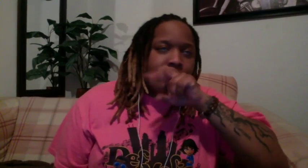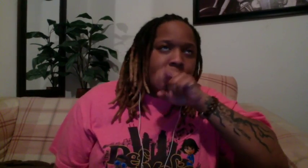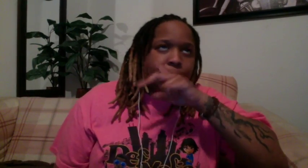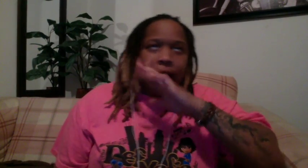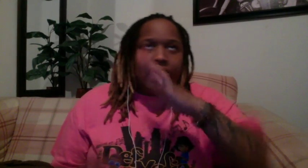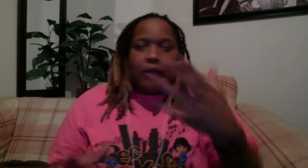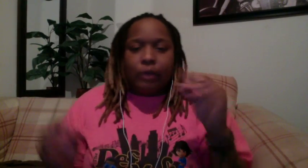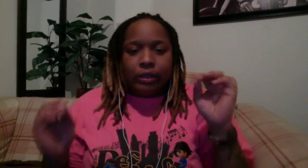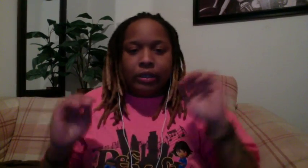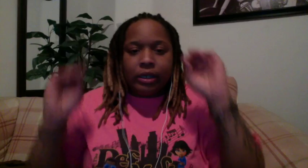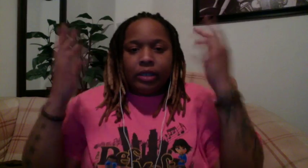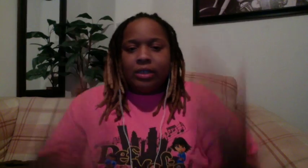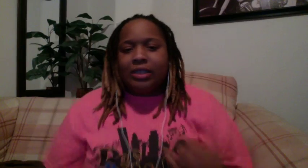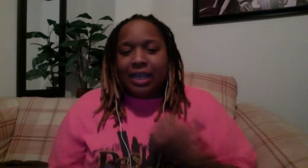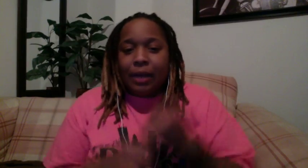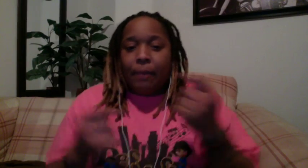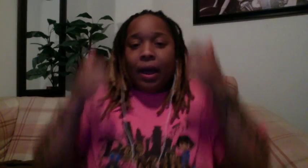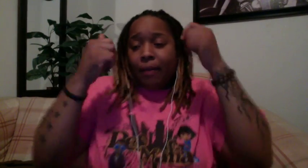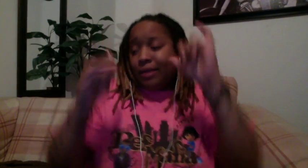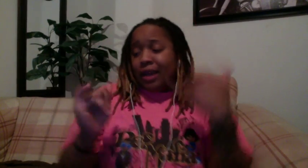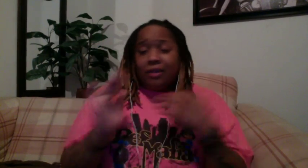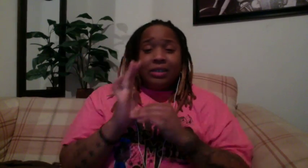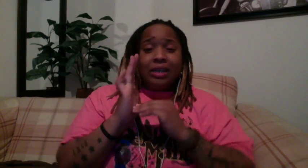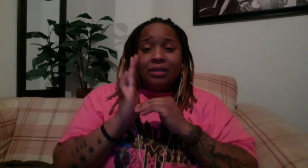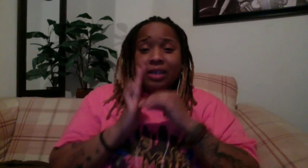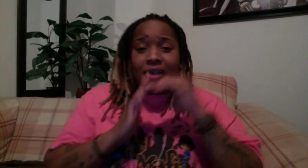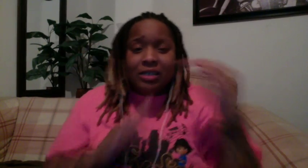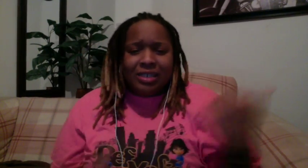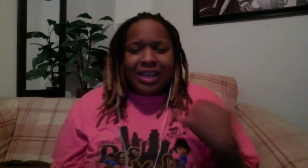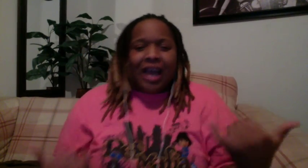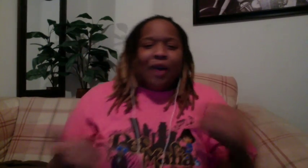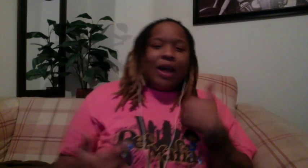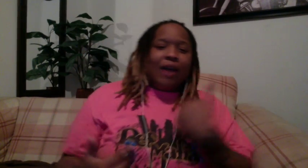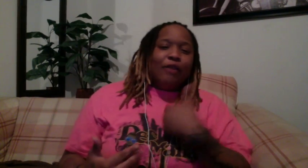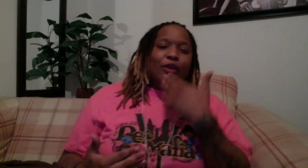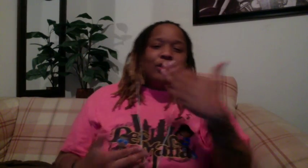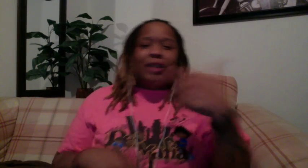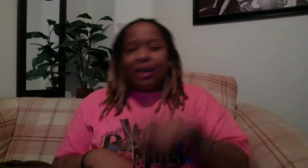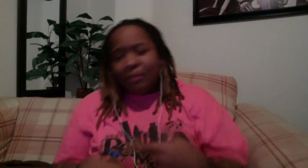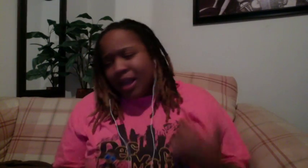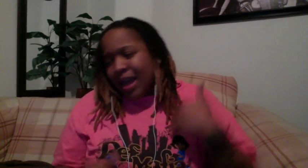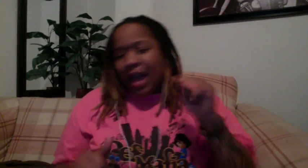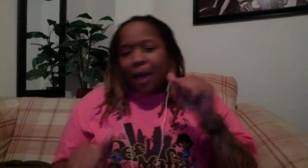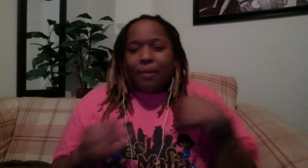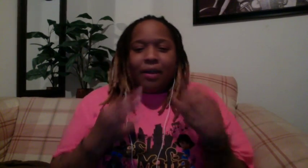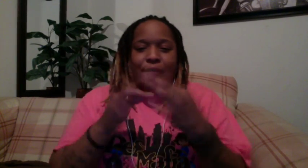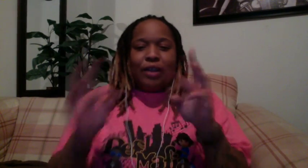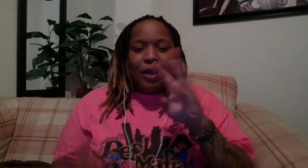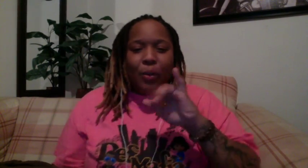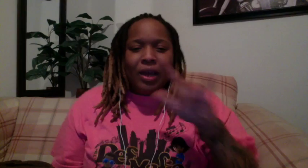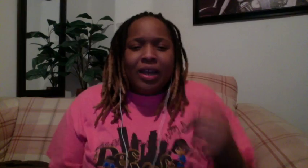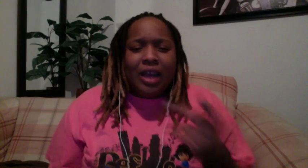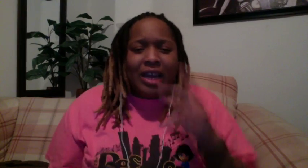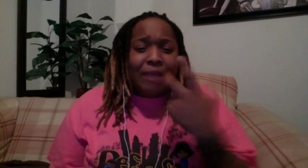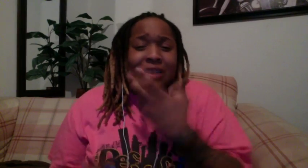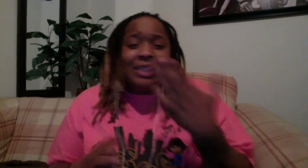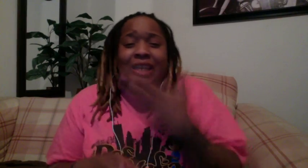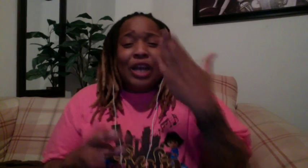ribbit but never leave lilies I get it poppin' like a Neen Millie Now I'm havin' a whale of a good time, I'm a free willie Y'all lip singers